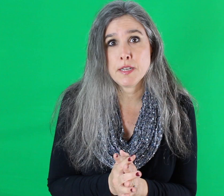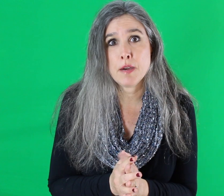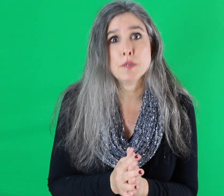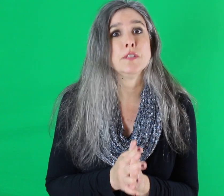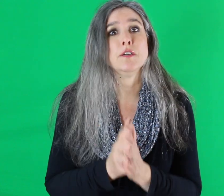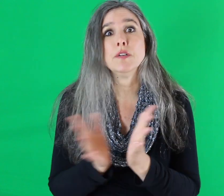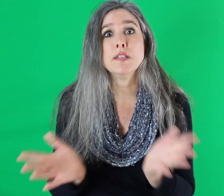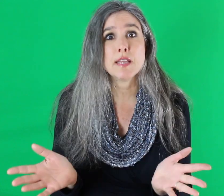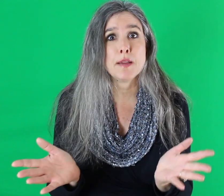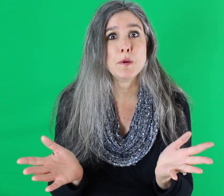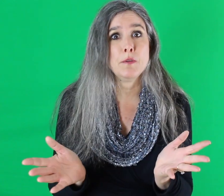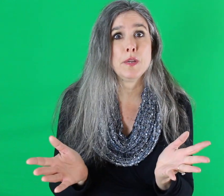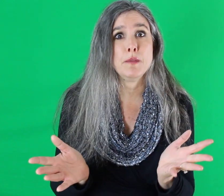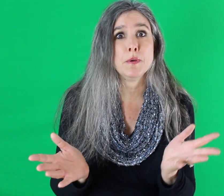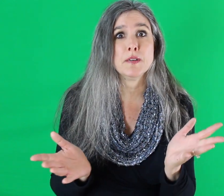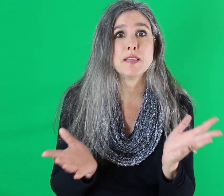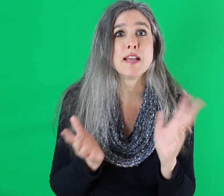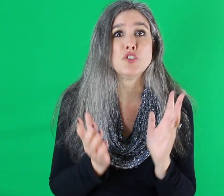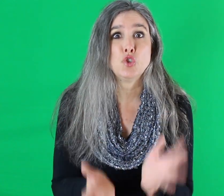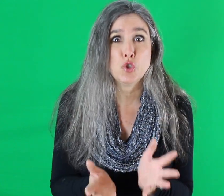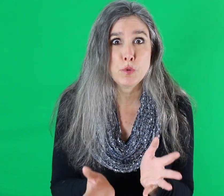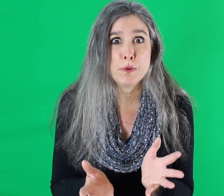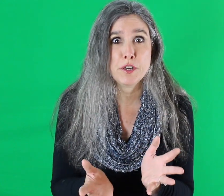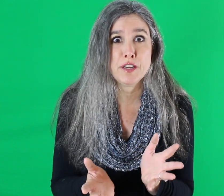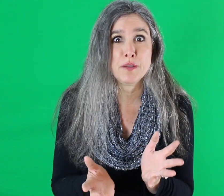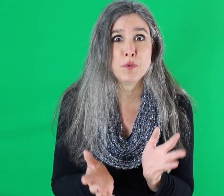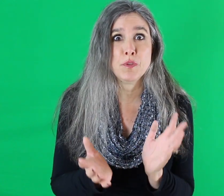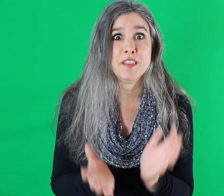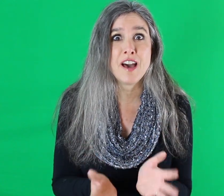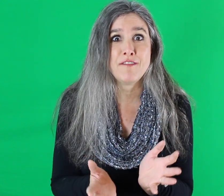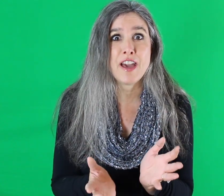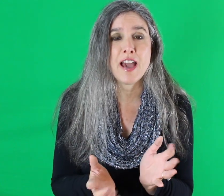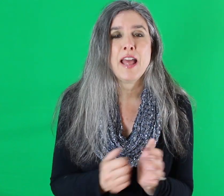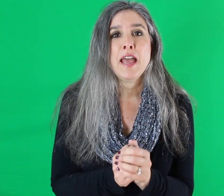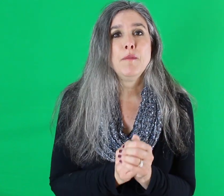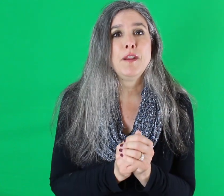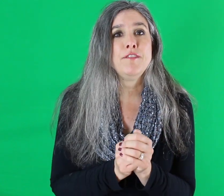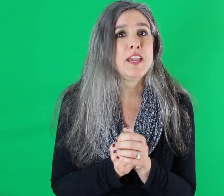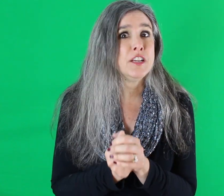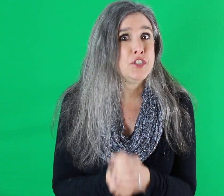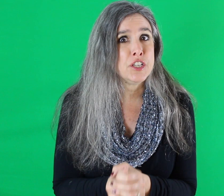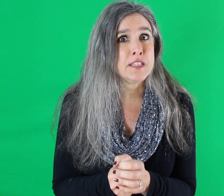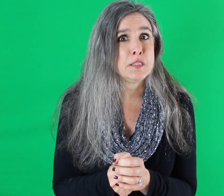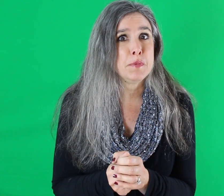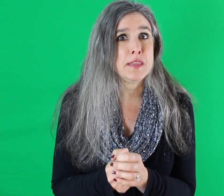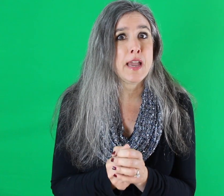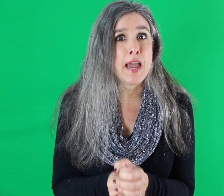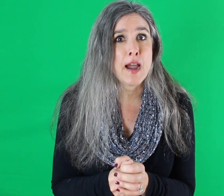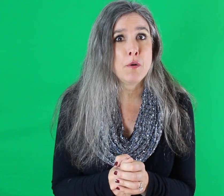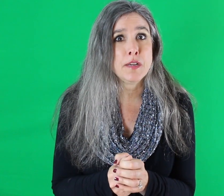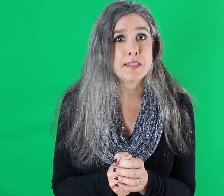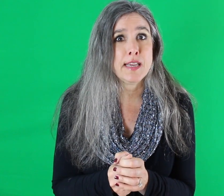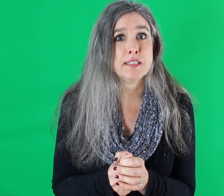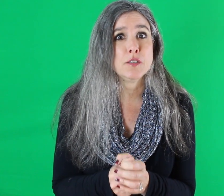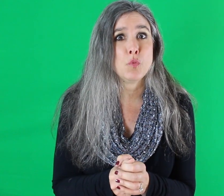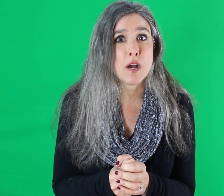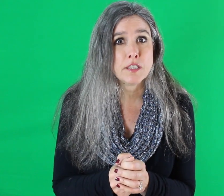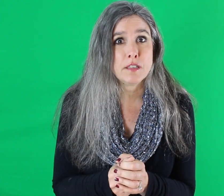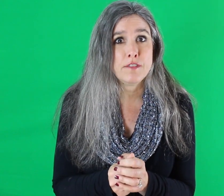and hours and going through the library and reading books, that's super good and we would love that. But if they could just spend the hour it takes to watch the